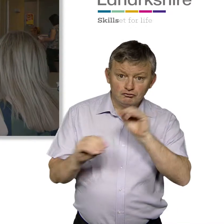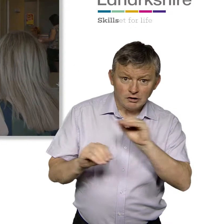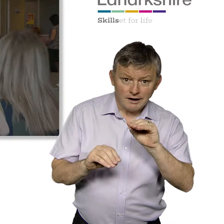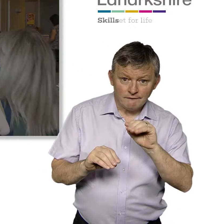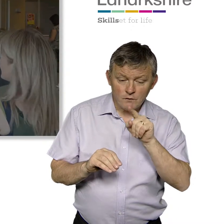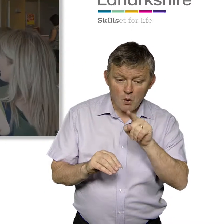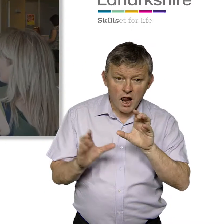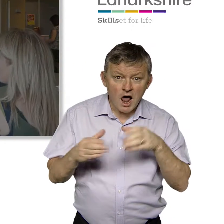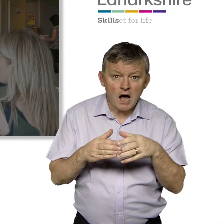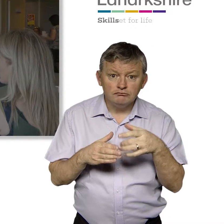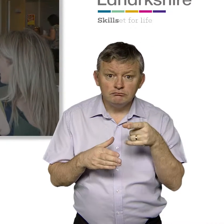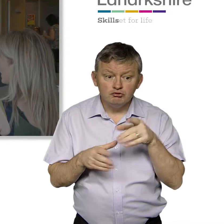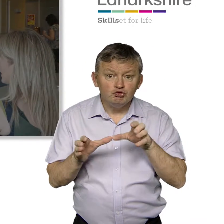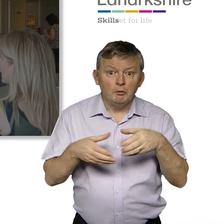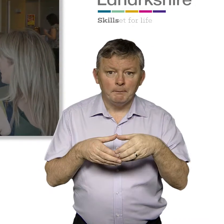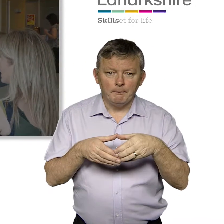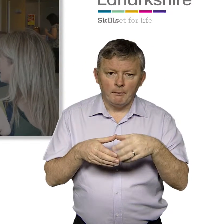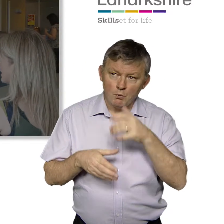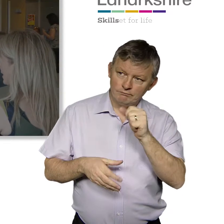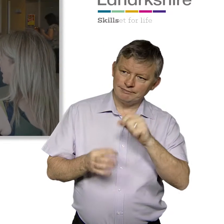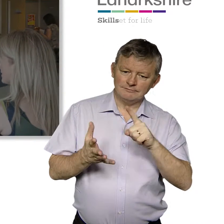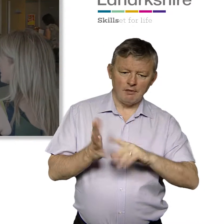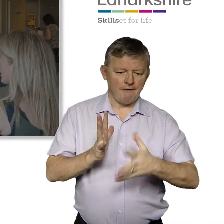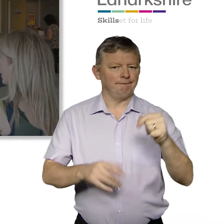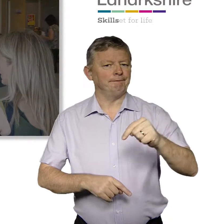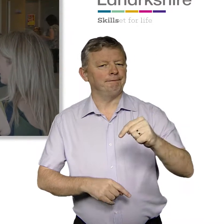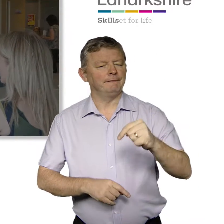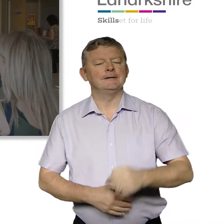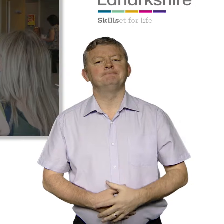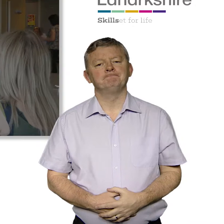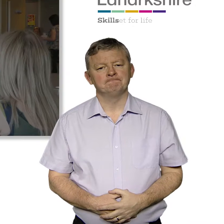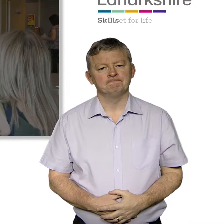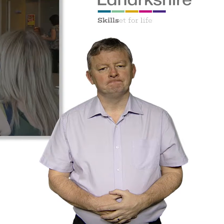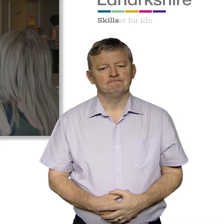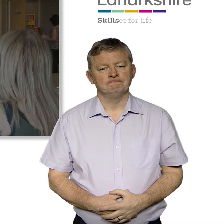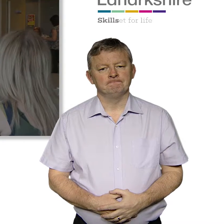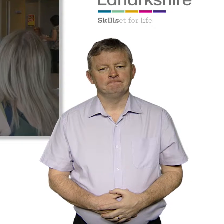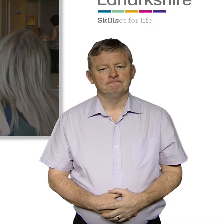Deliver appropriate BSL awareness training to class groups who have BSL users. appropriate CentennialMaybe